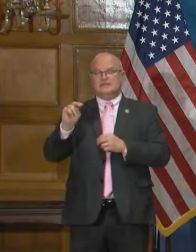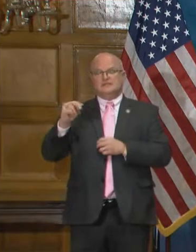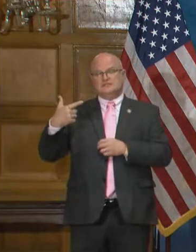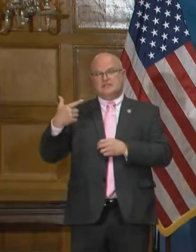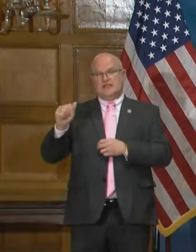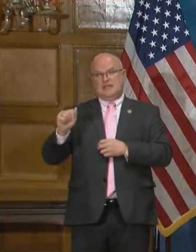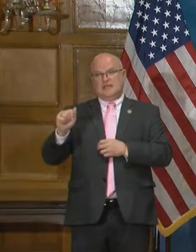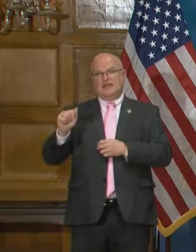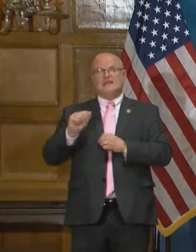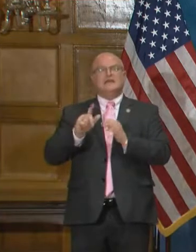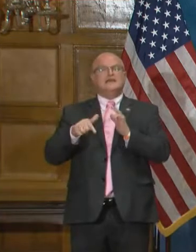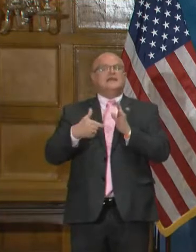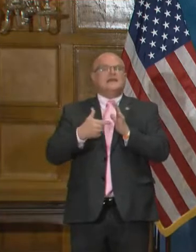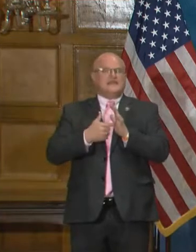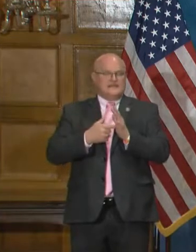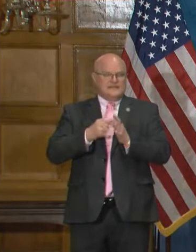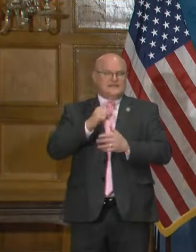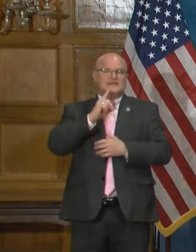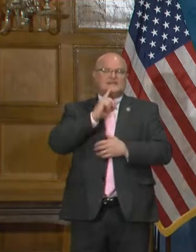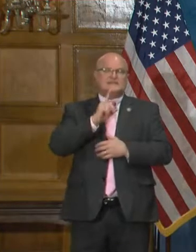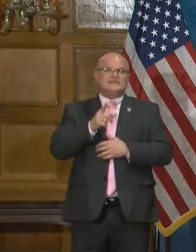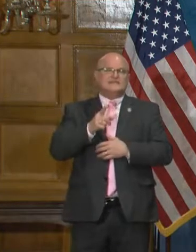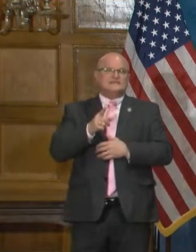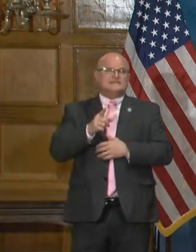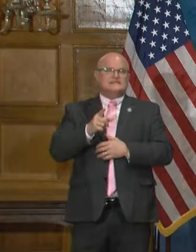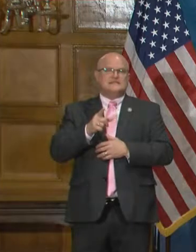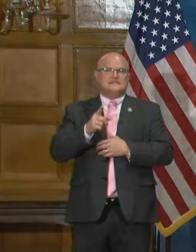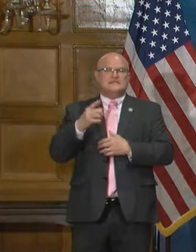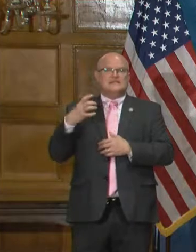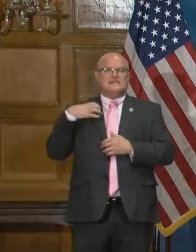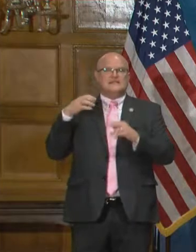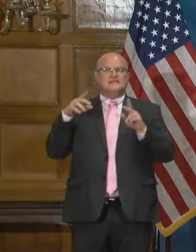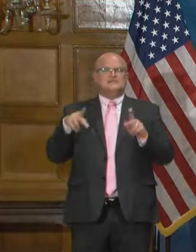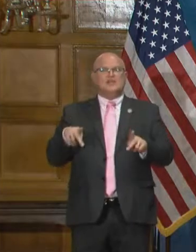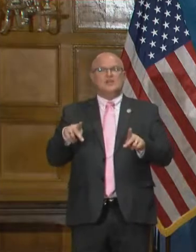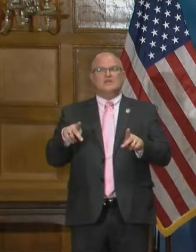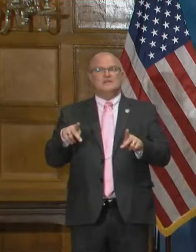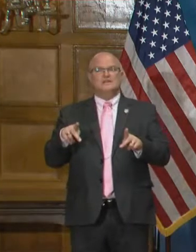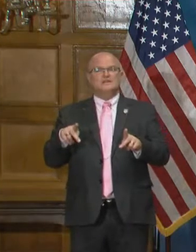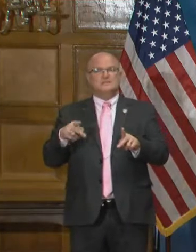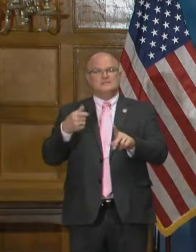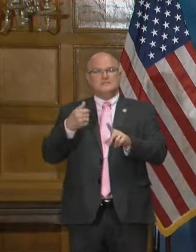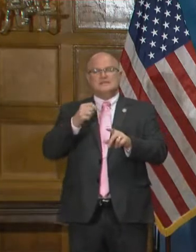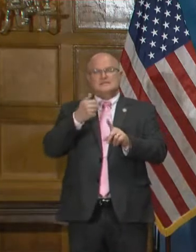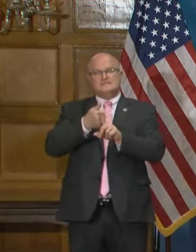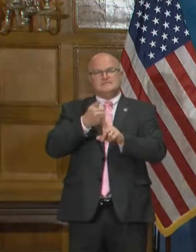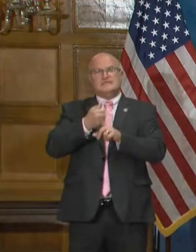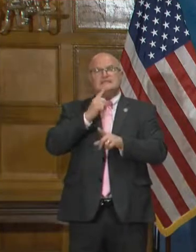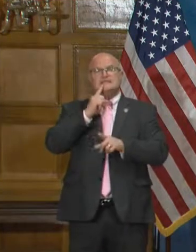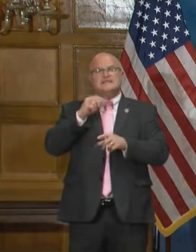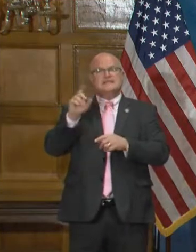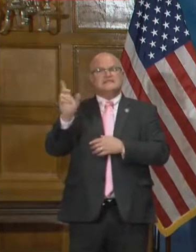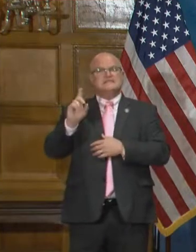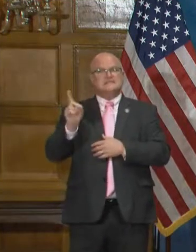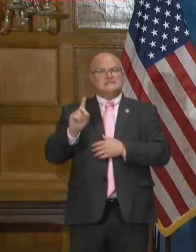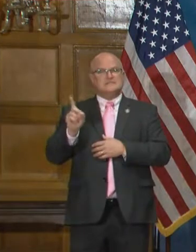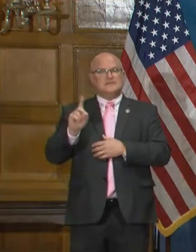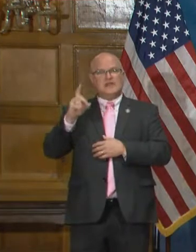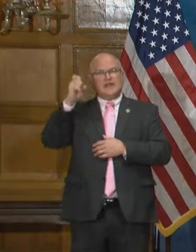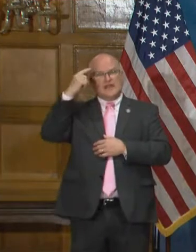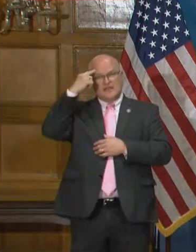uh, this is, uh, uh, you know, the chairmanship is, uh, uh, in the democratic